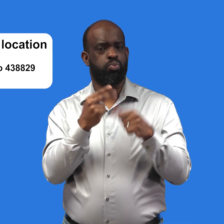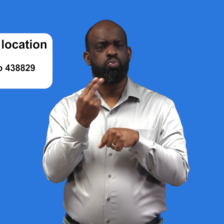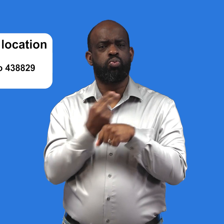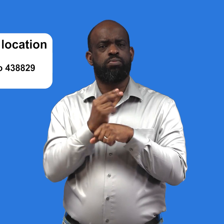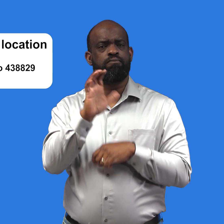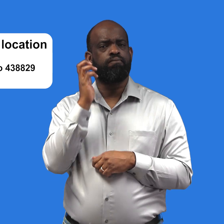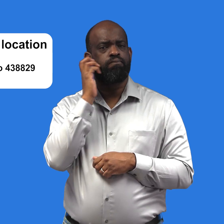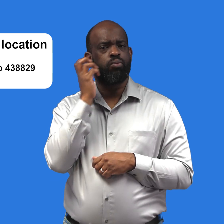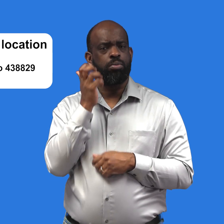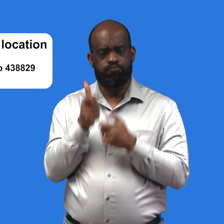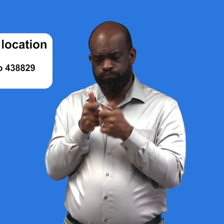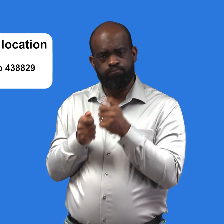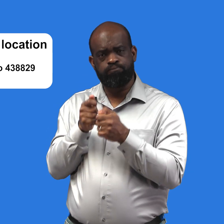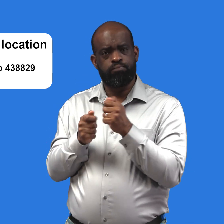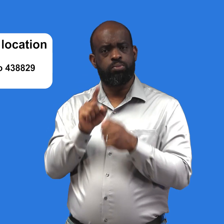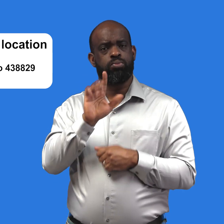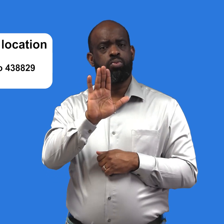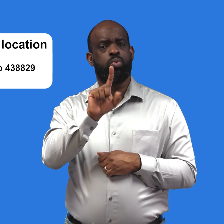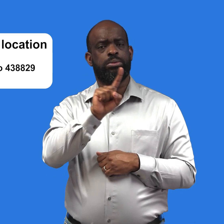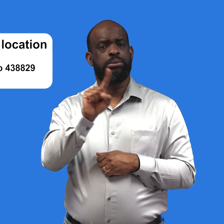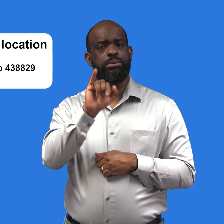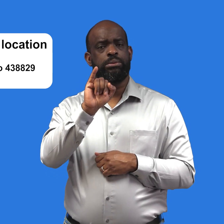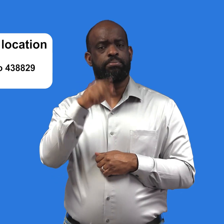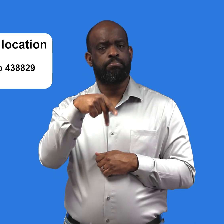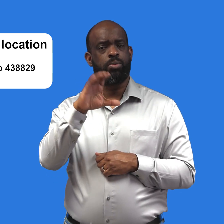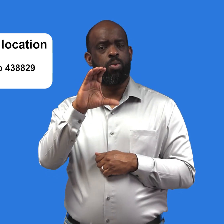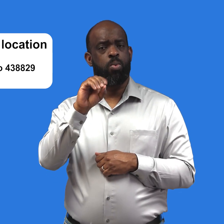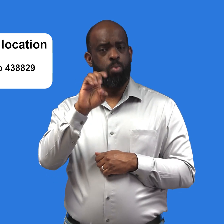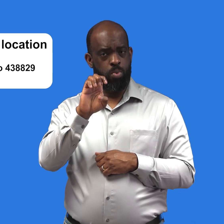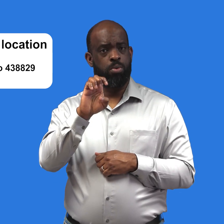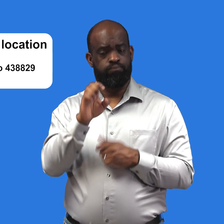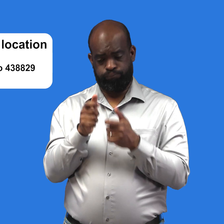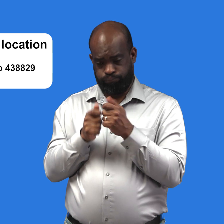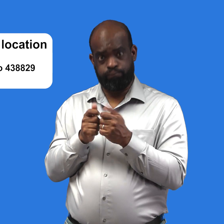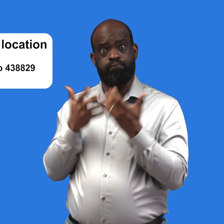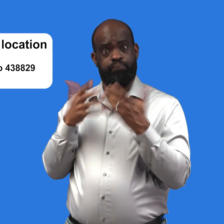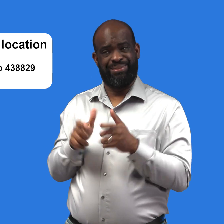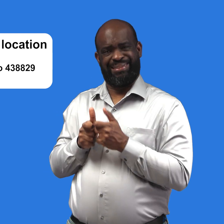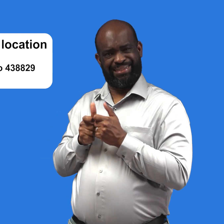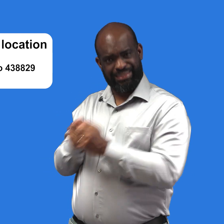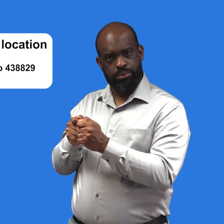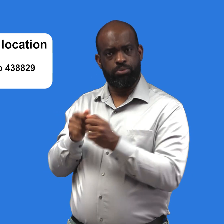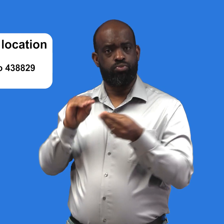Text your ZIP Code to 438829